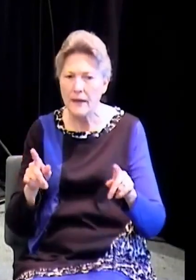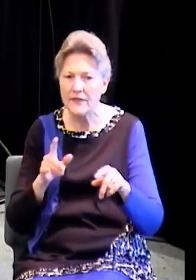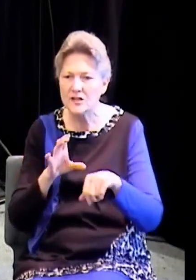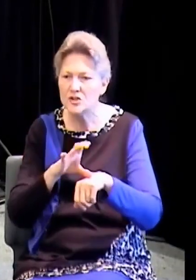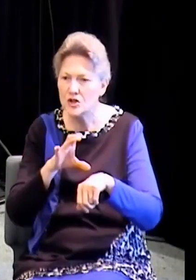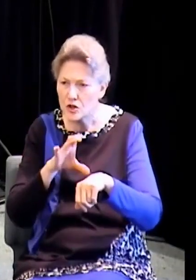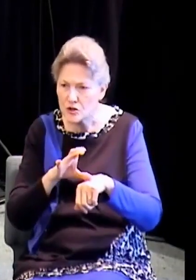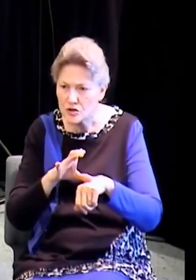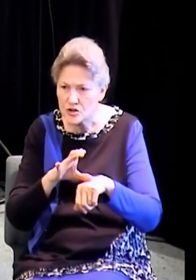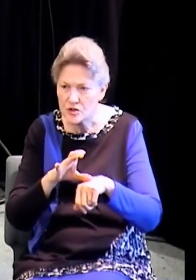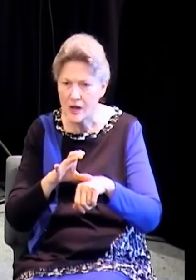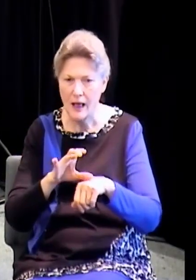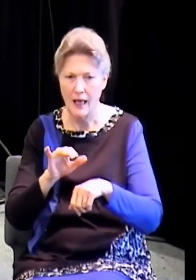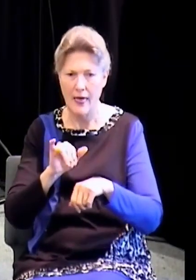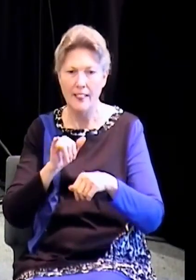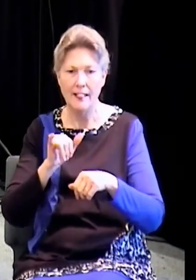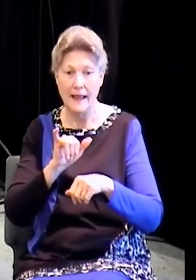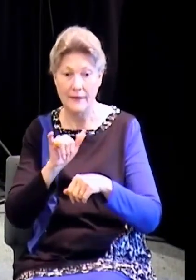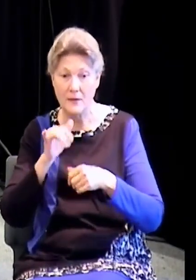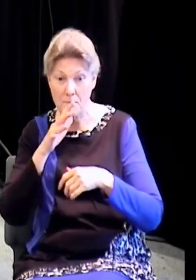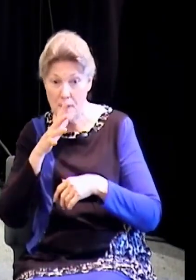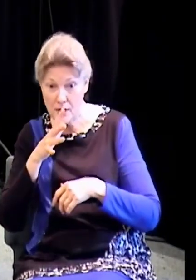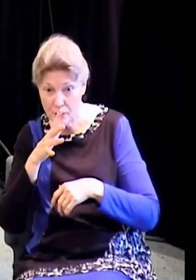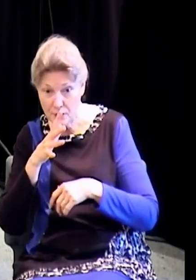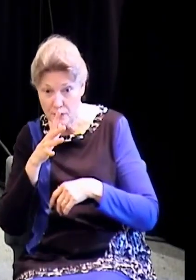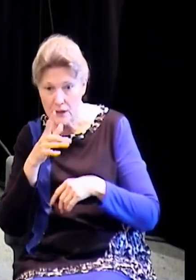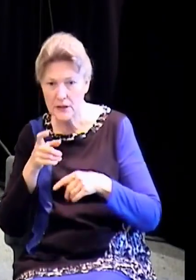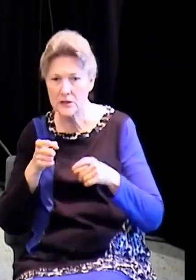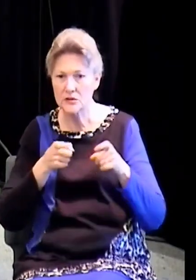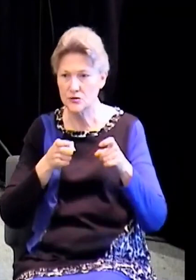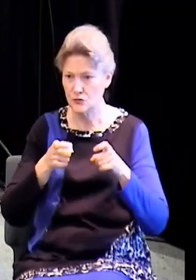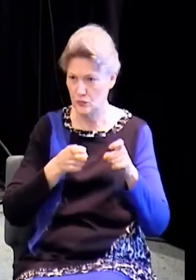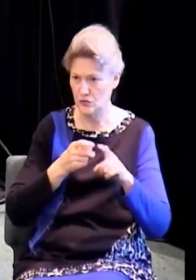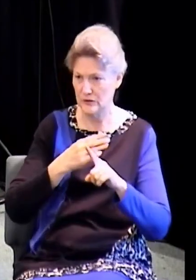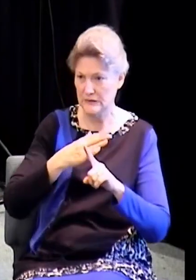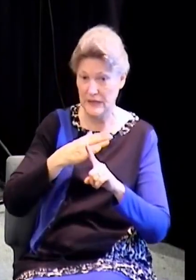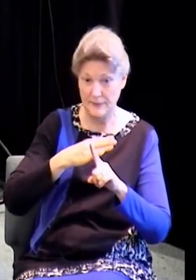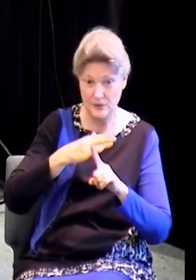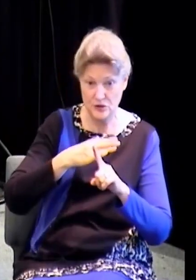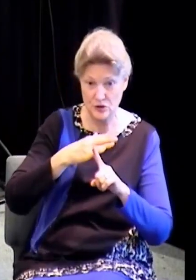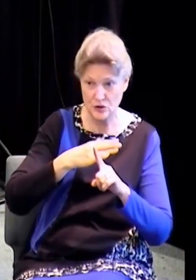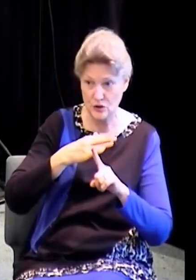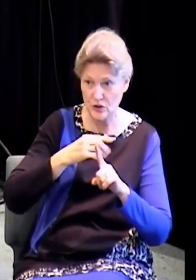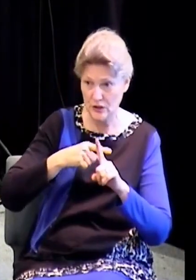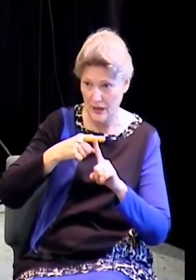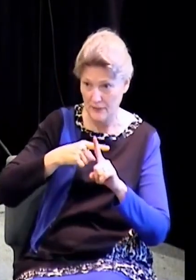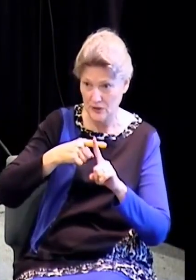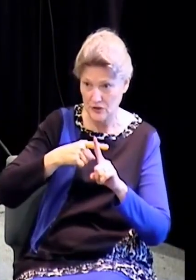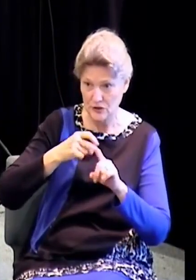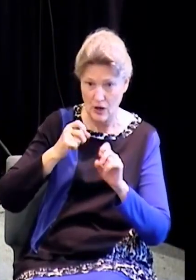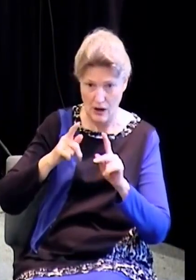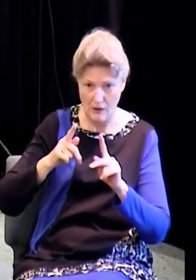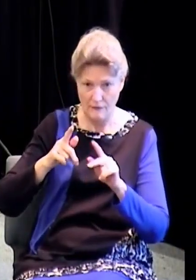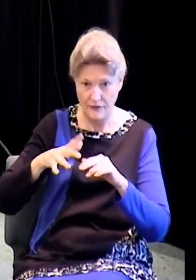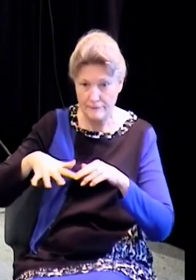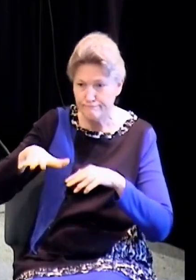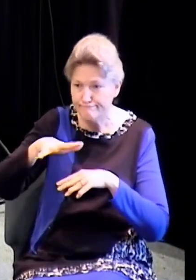the atmosphere. But after you're born, you need to control your own temperature. Didn't you just say that when we mature, something